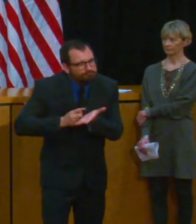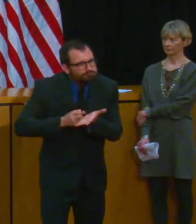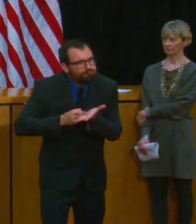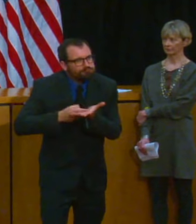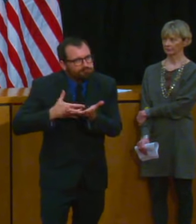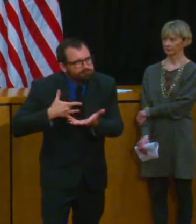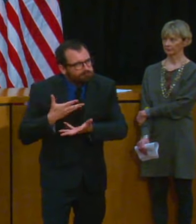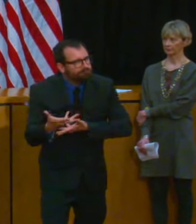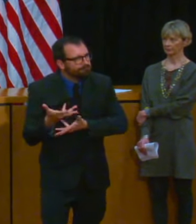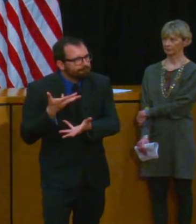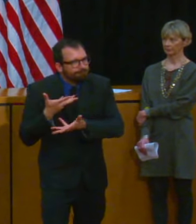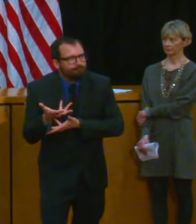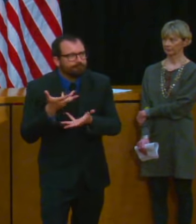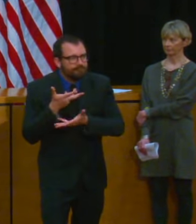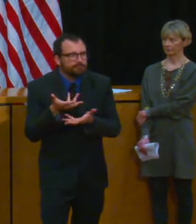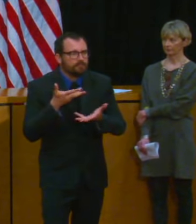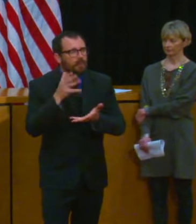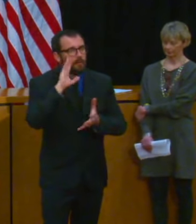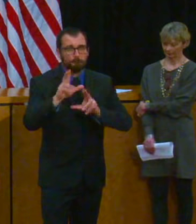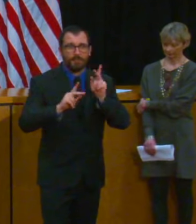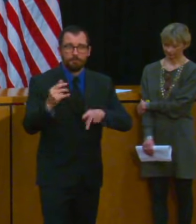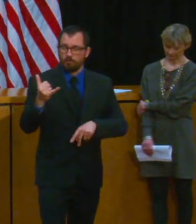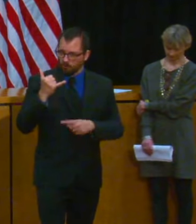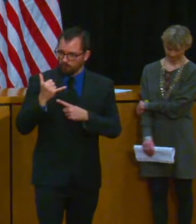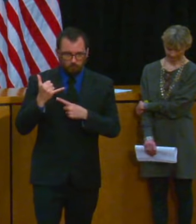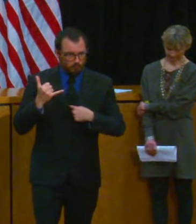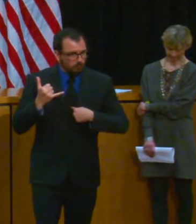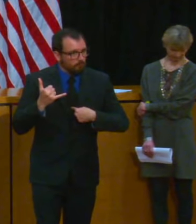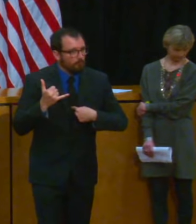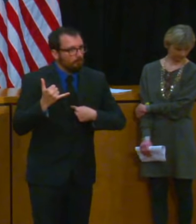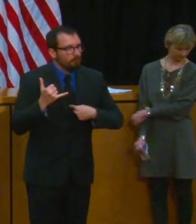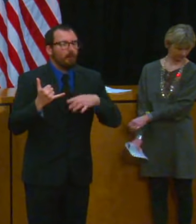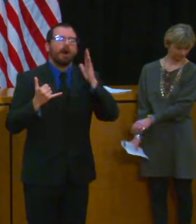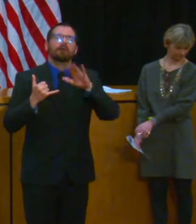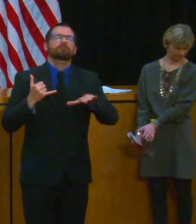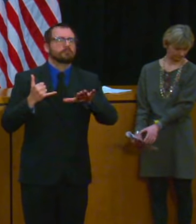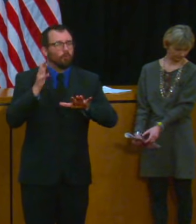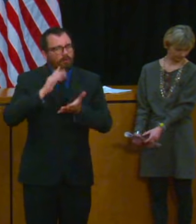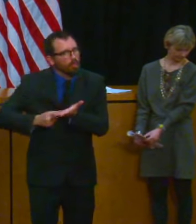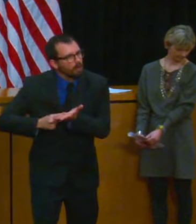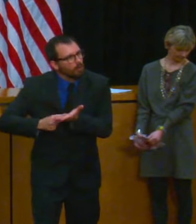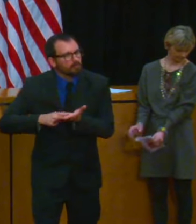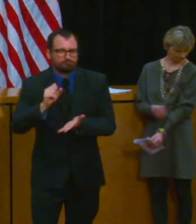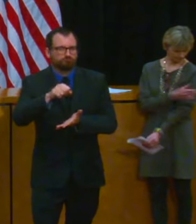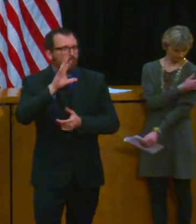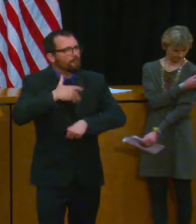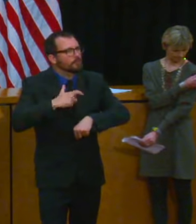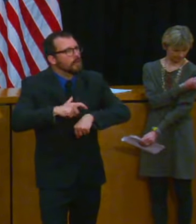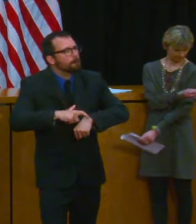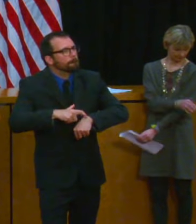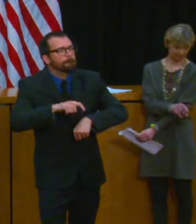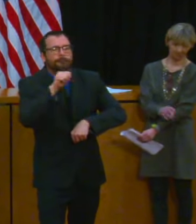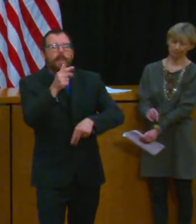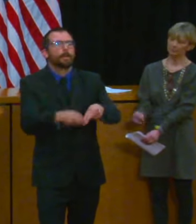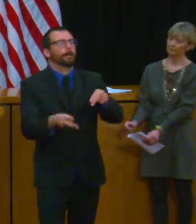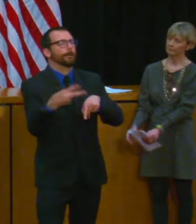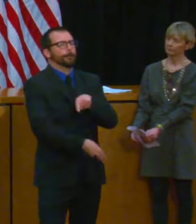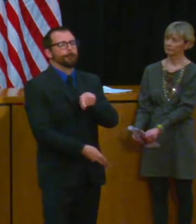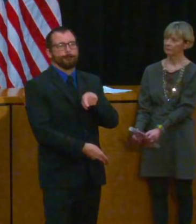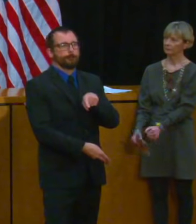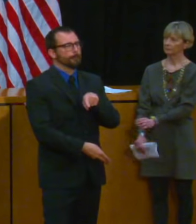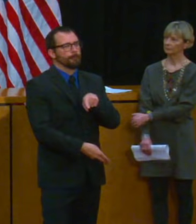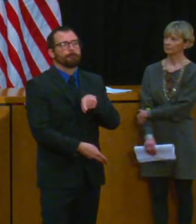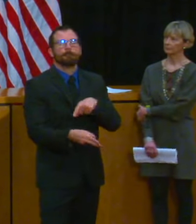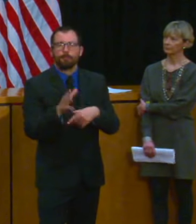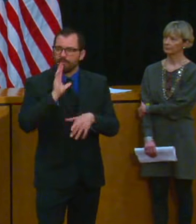the chance to have a chance to talk to somebody about what their concerns were what their questions were and how those concerns